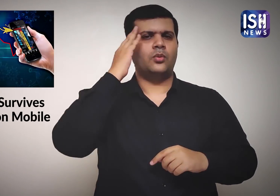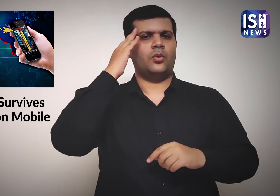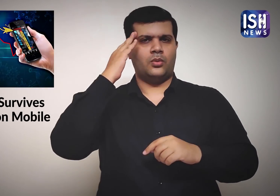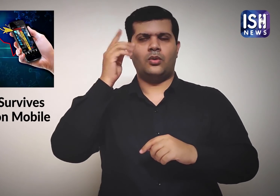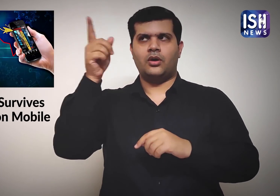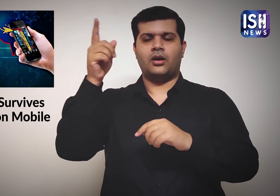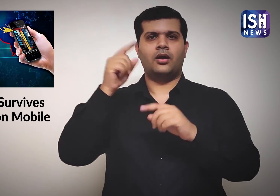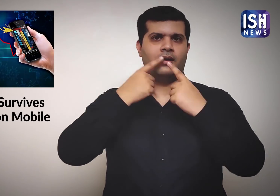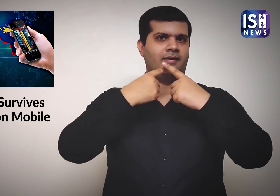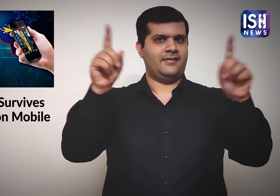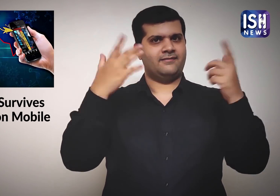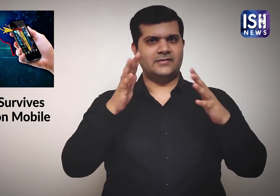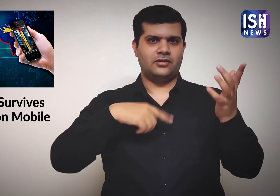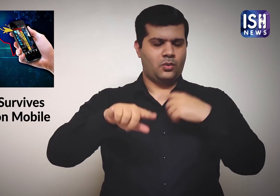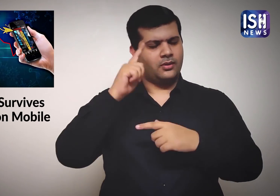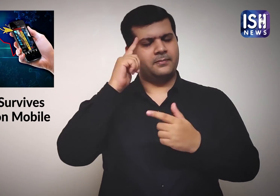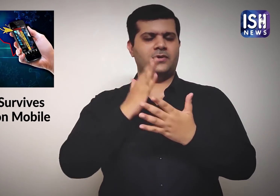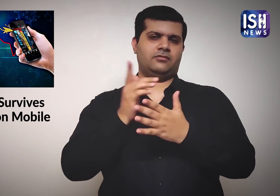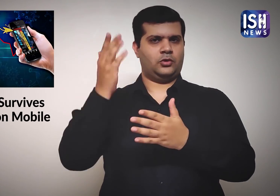People have believed this for a while now.